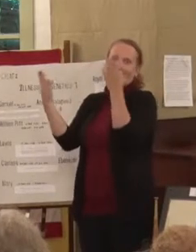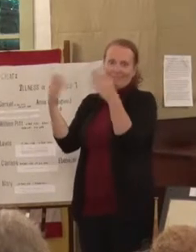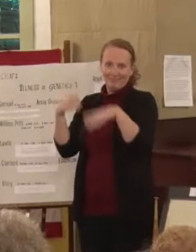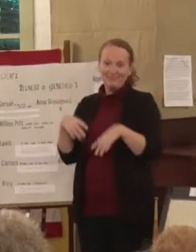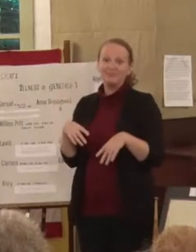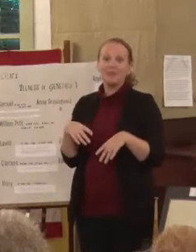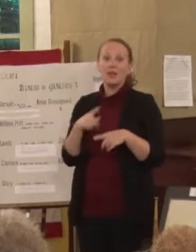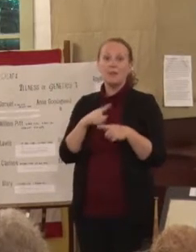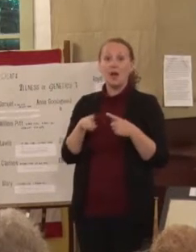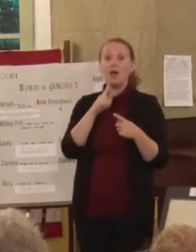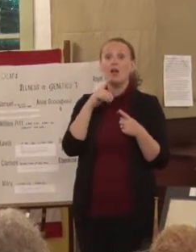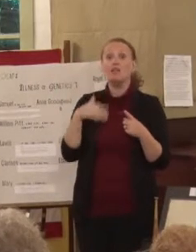able to get into the school.